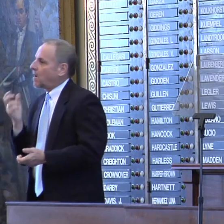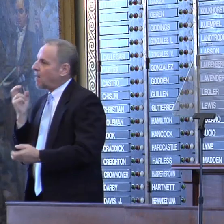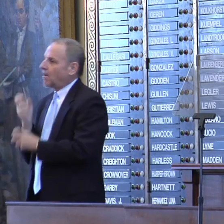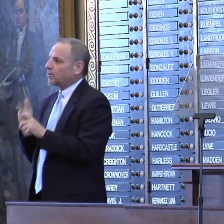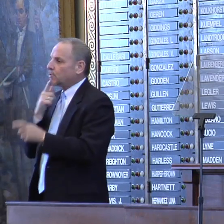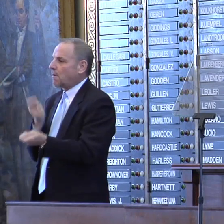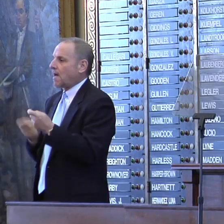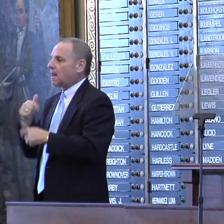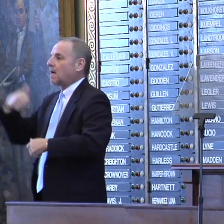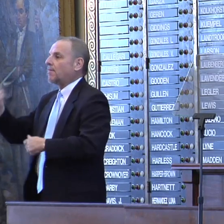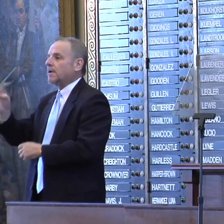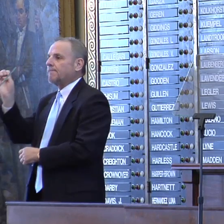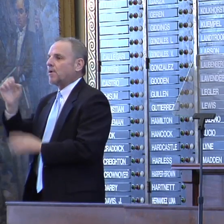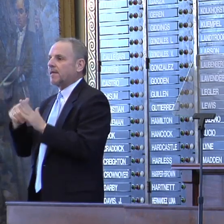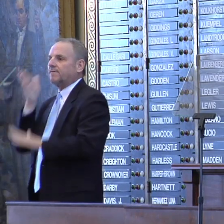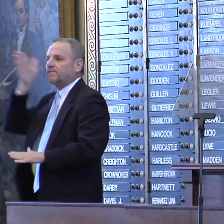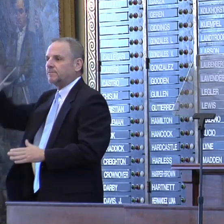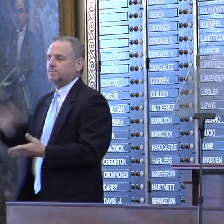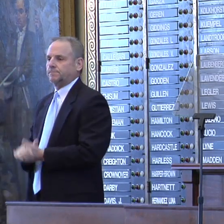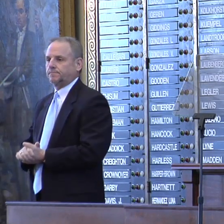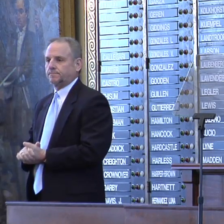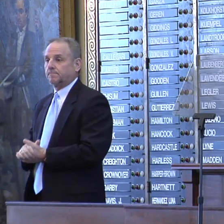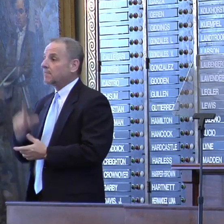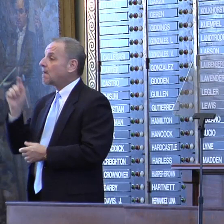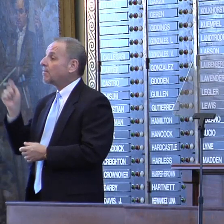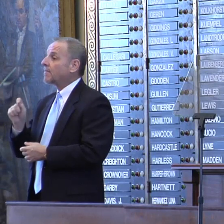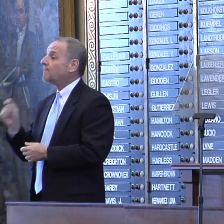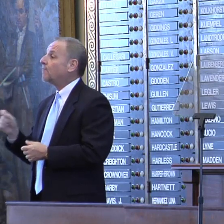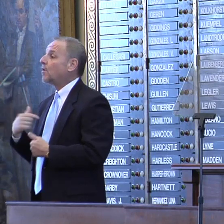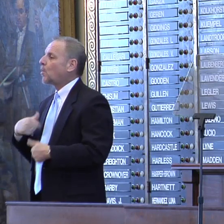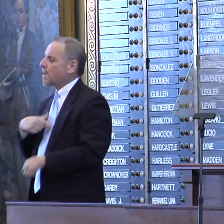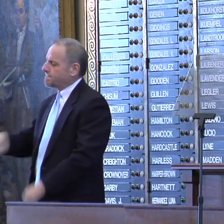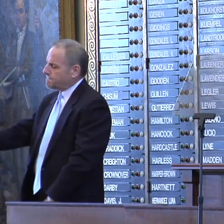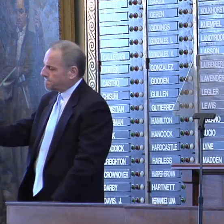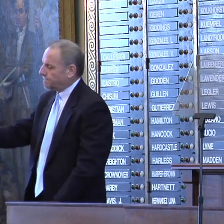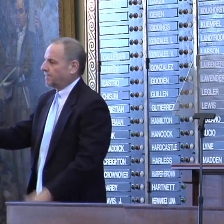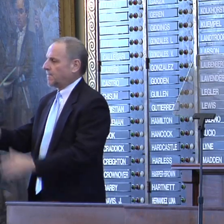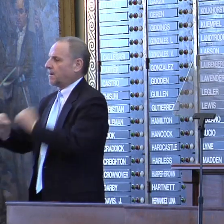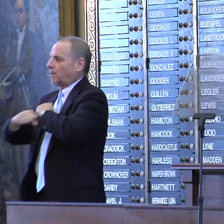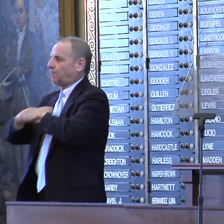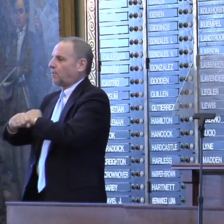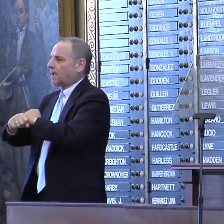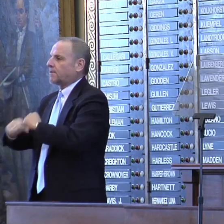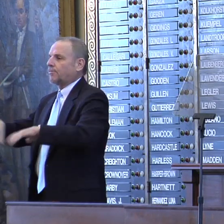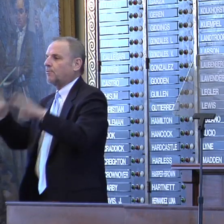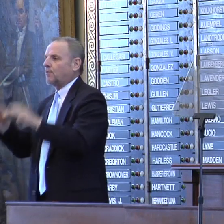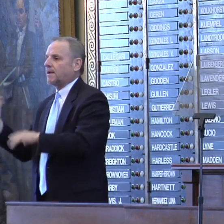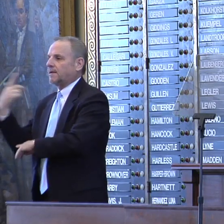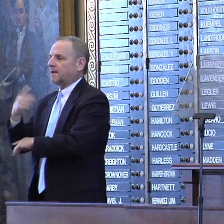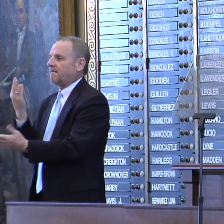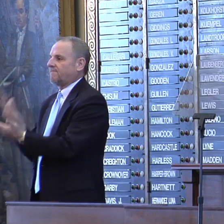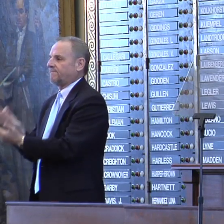emergencies in the future. Therefore, we must protect the rainy day fund.